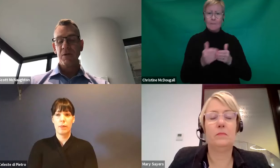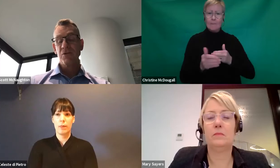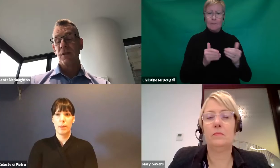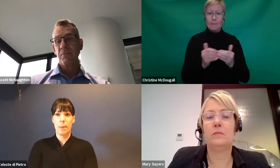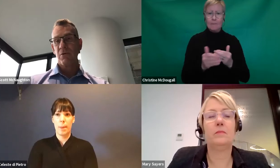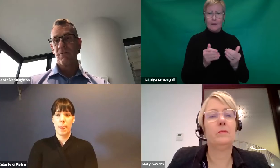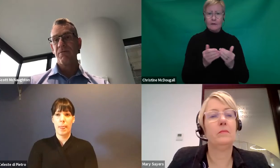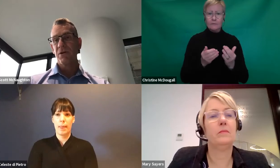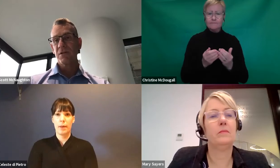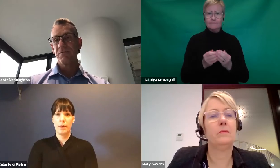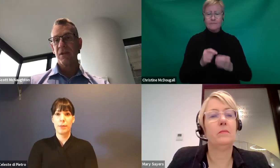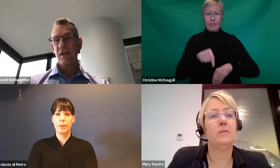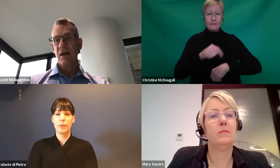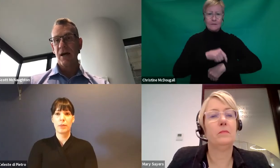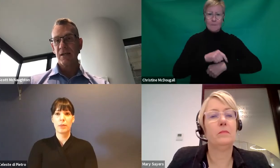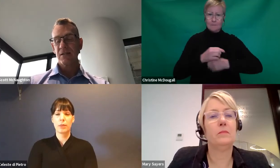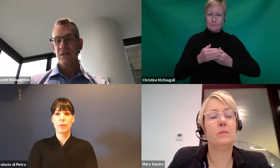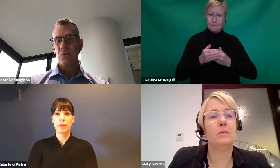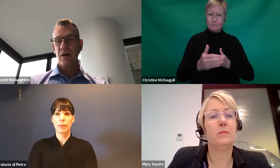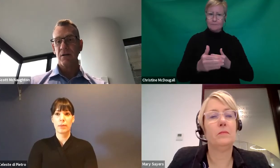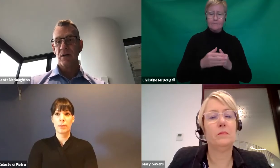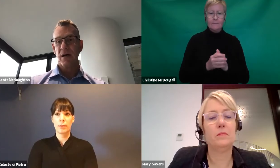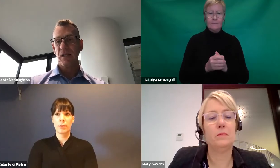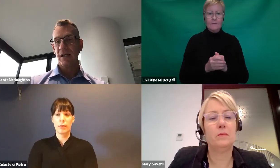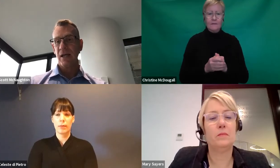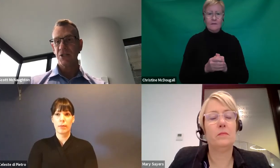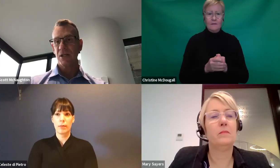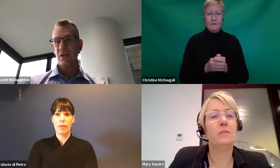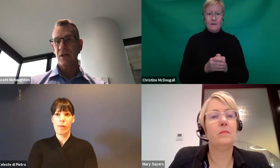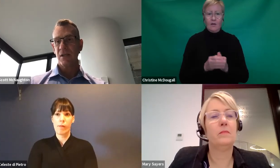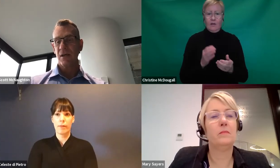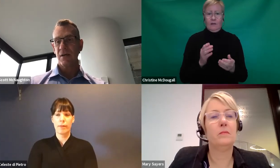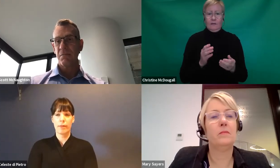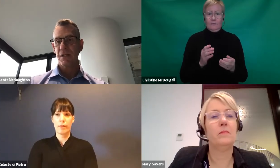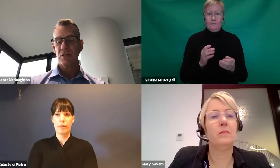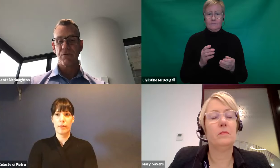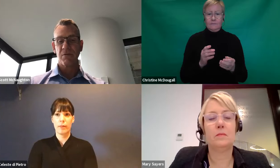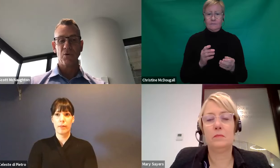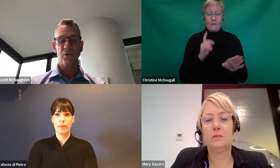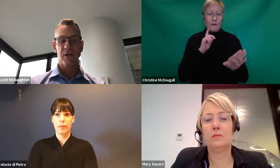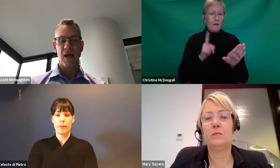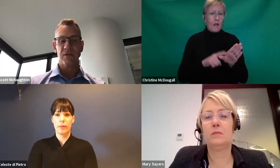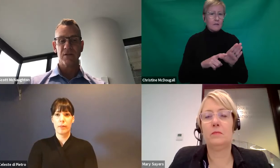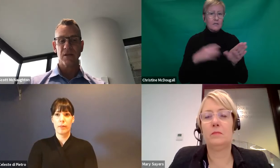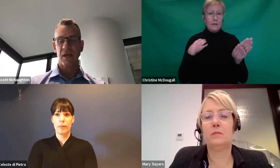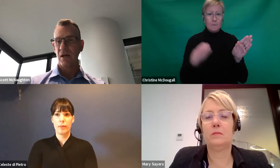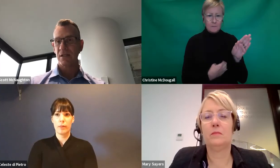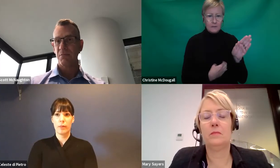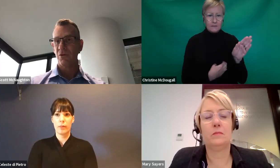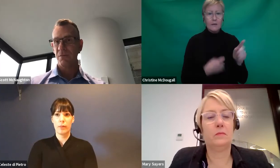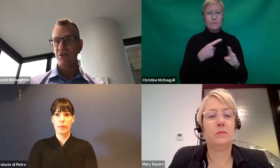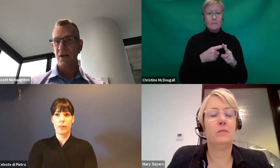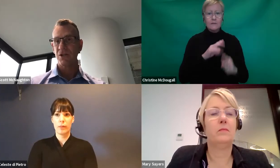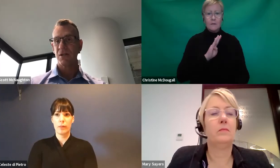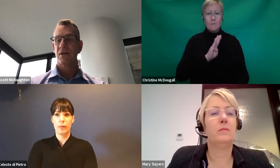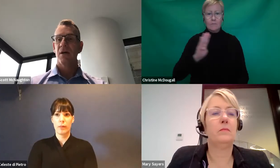Employment is a really important focus for the NDIS as well. Late last year, the minister and board announced the NDIS